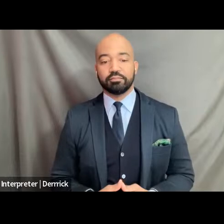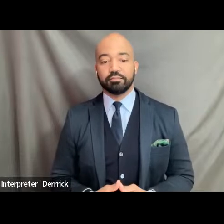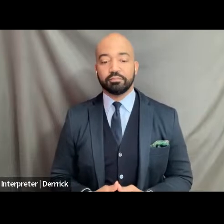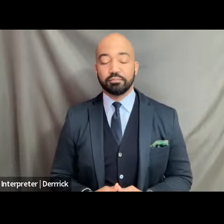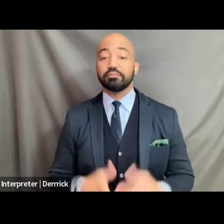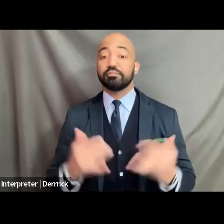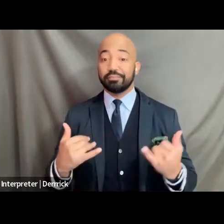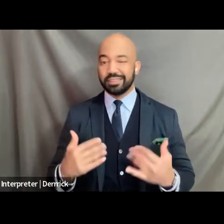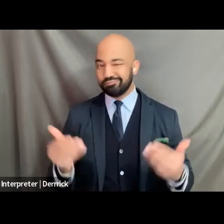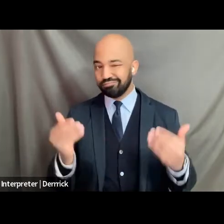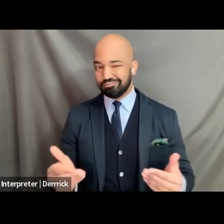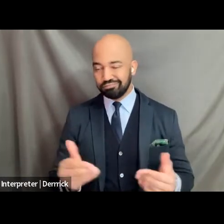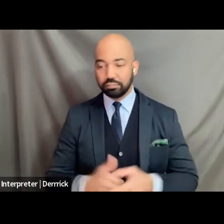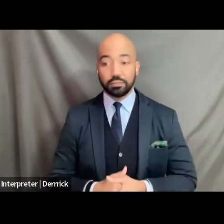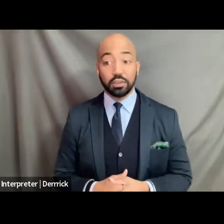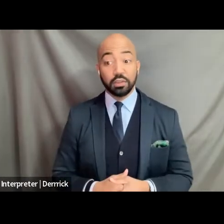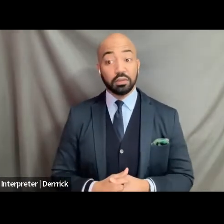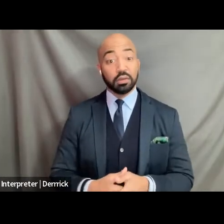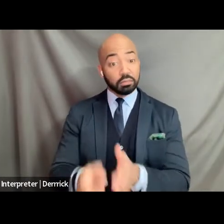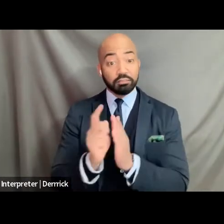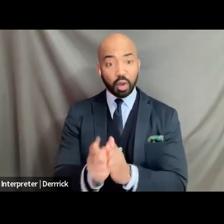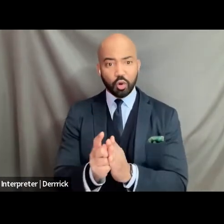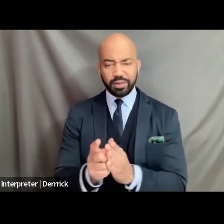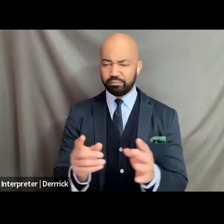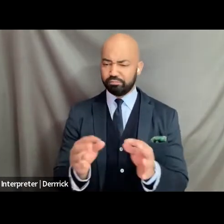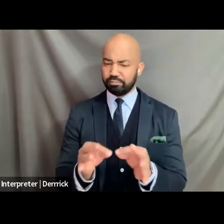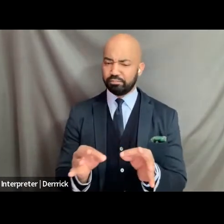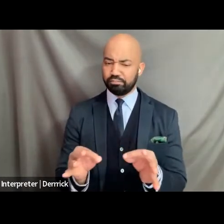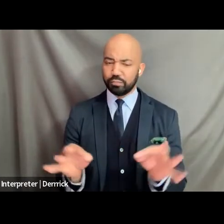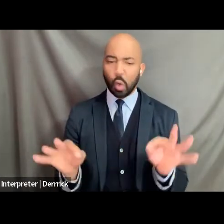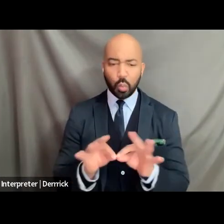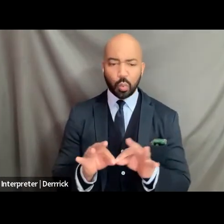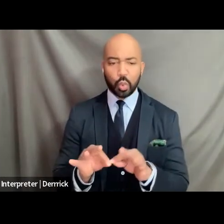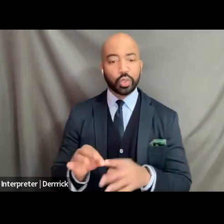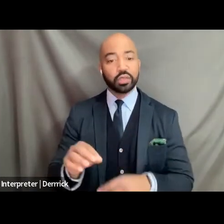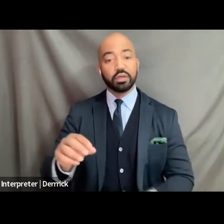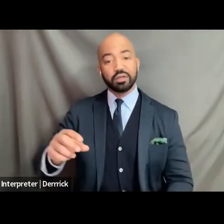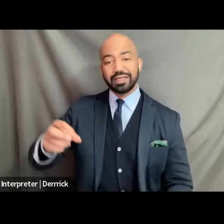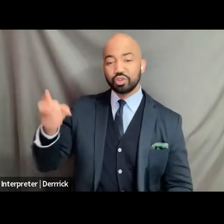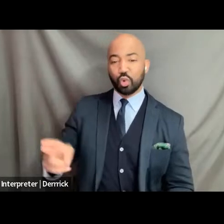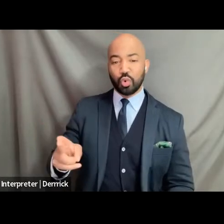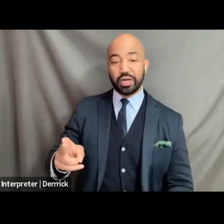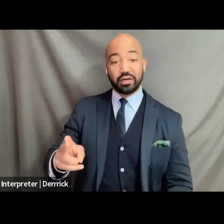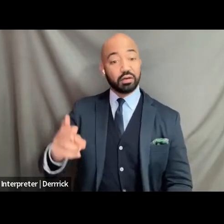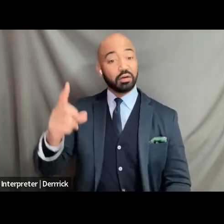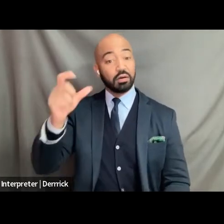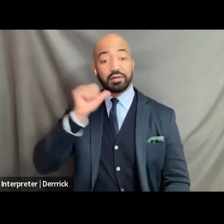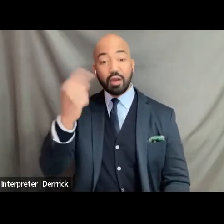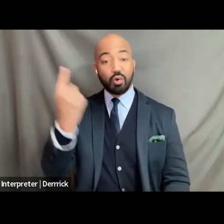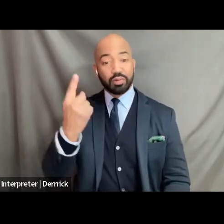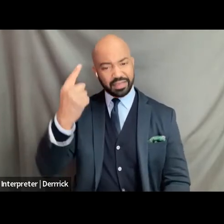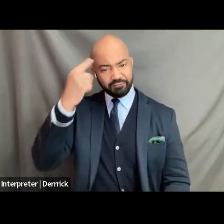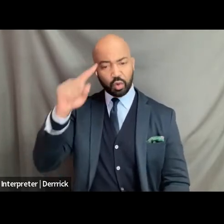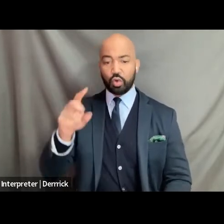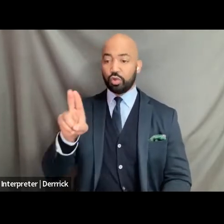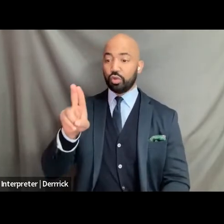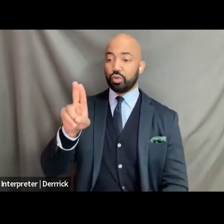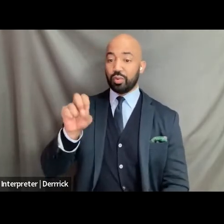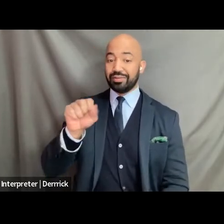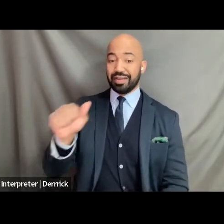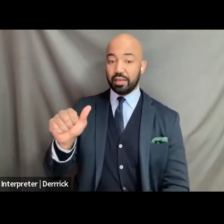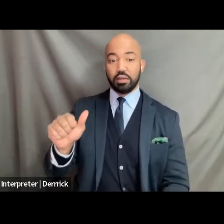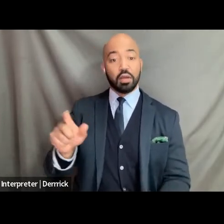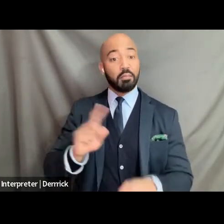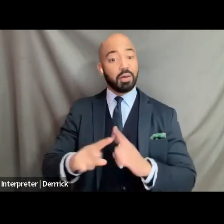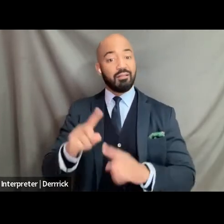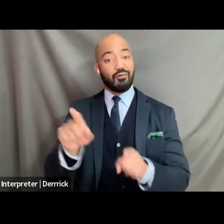moment um in united states history internationally as we look forward